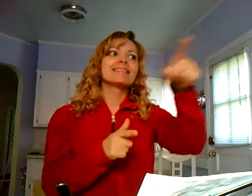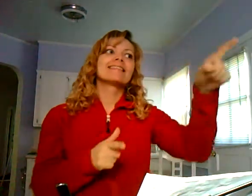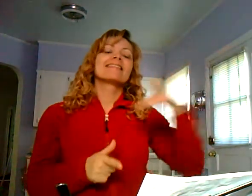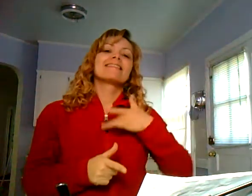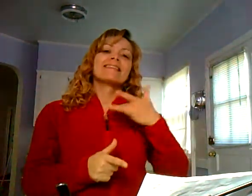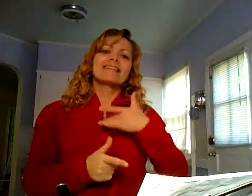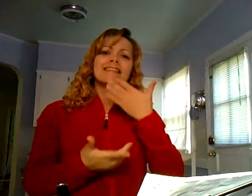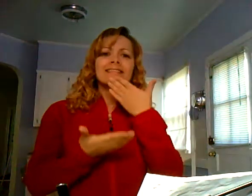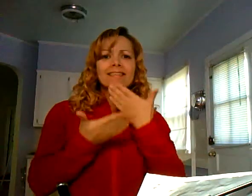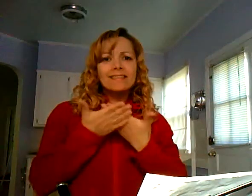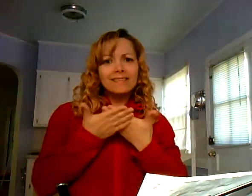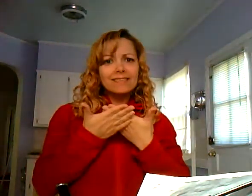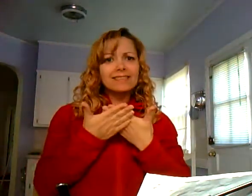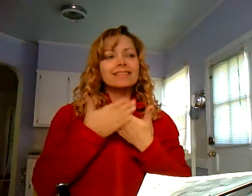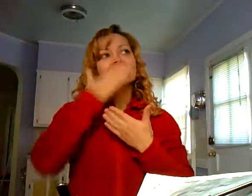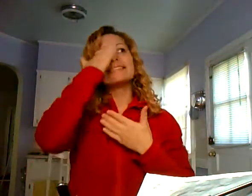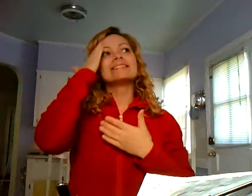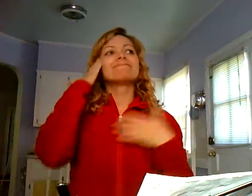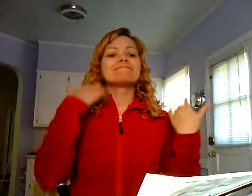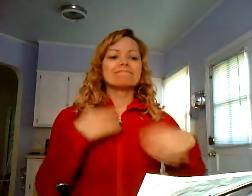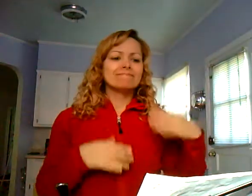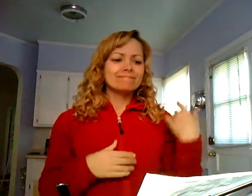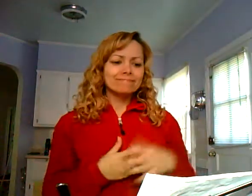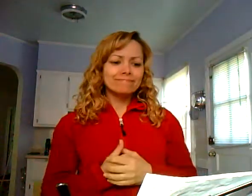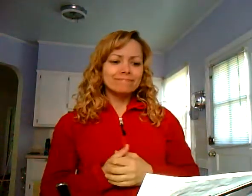Then they will feel better about that. Hmm.